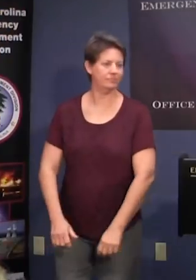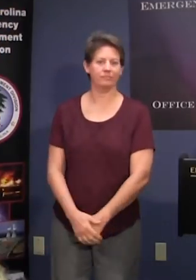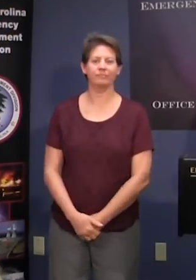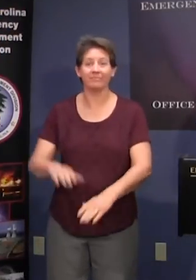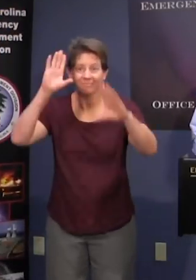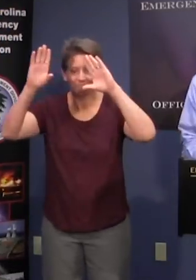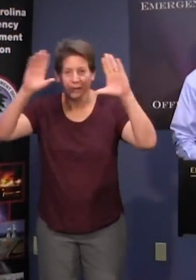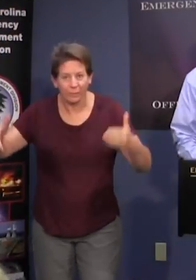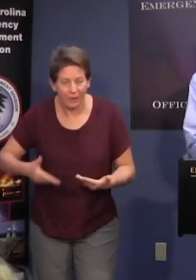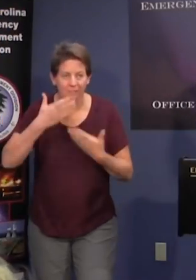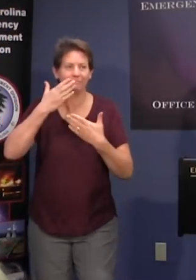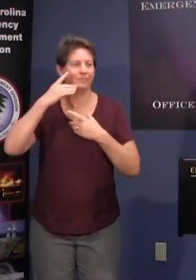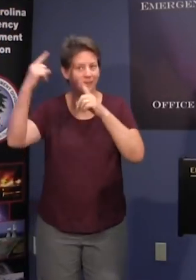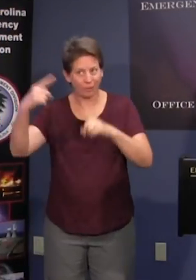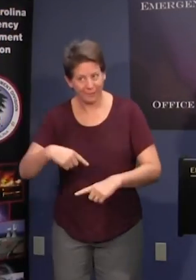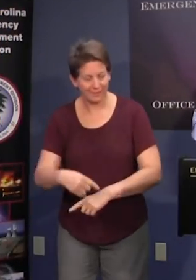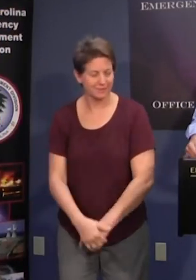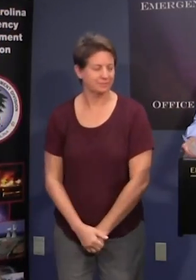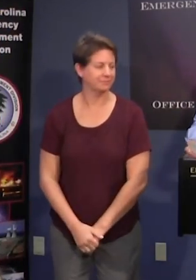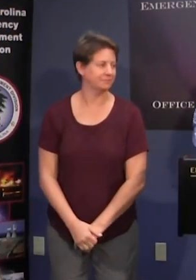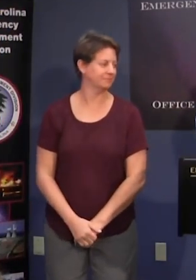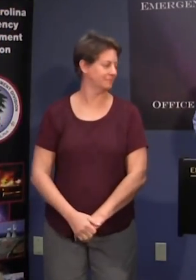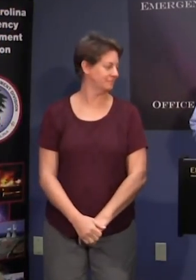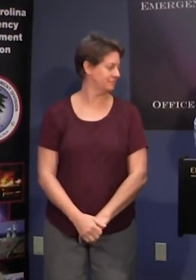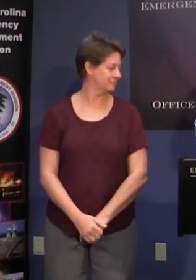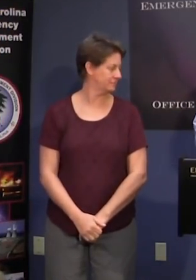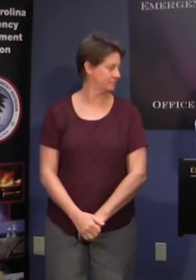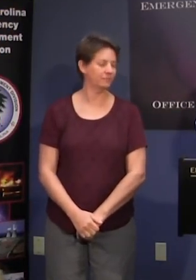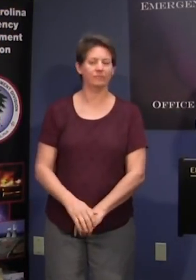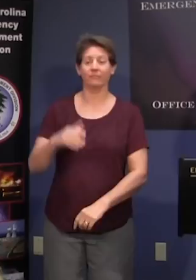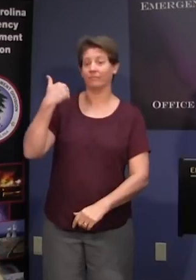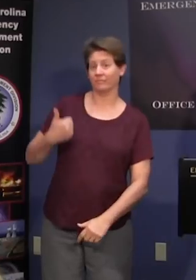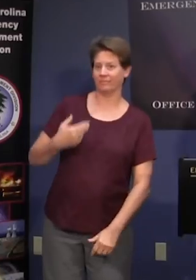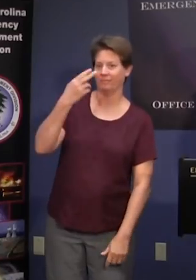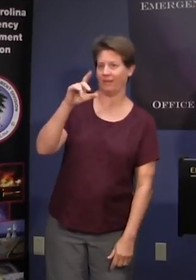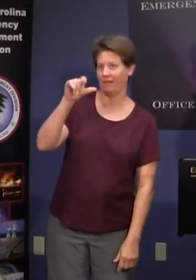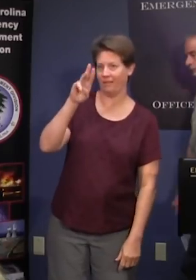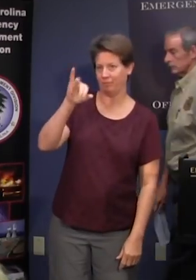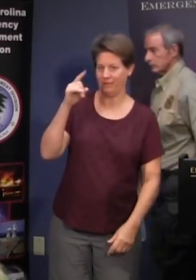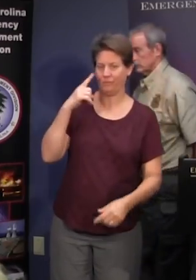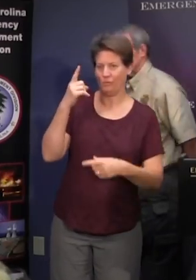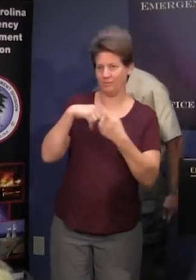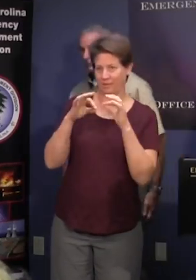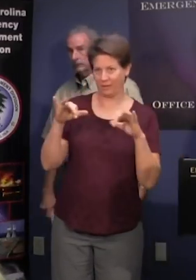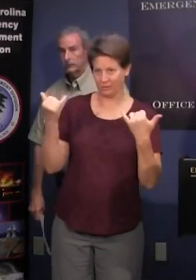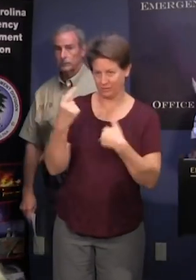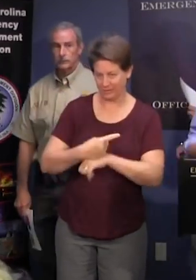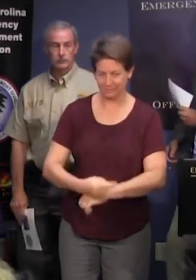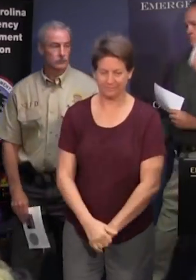welcome thank you for coming back this is Holly May doing the signing today